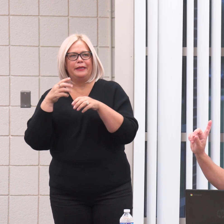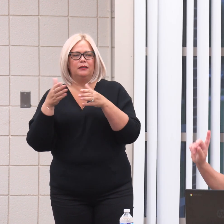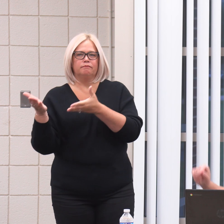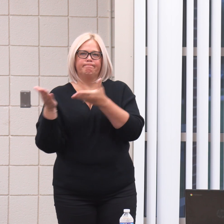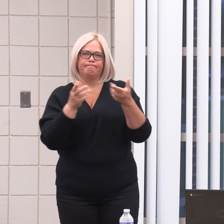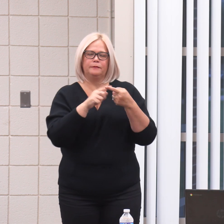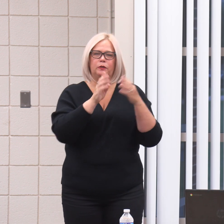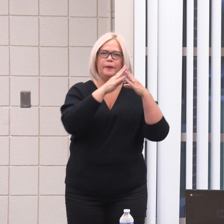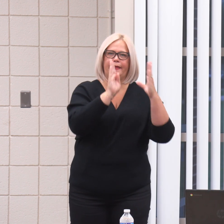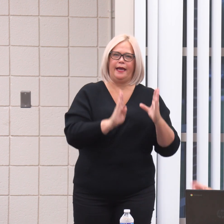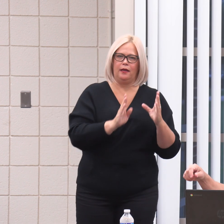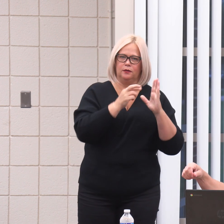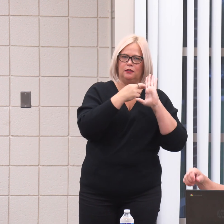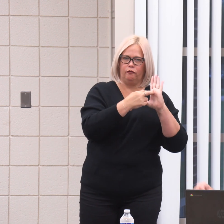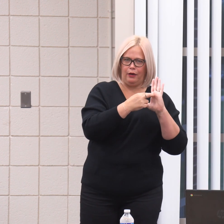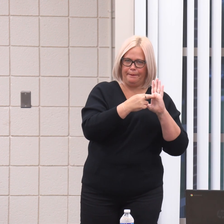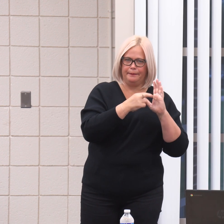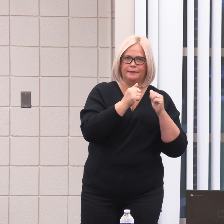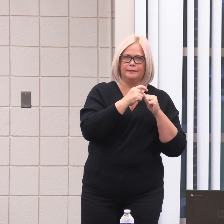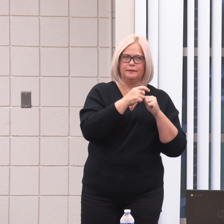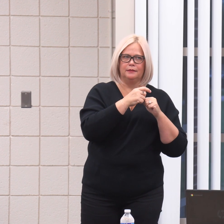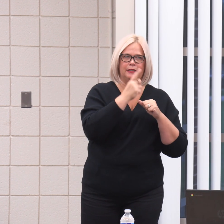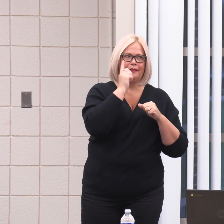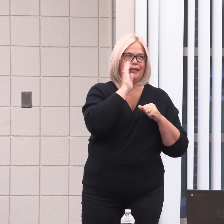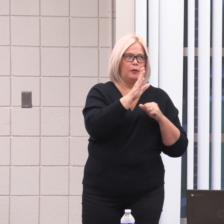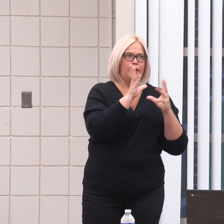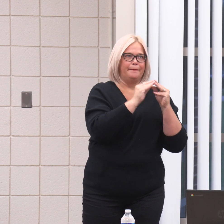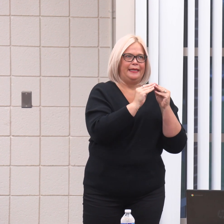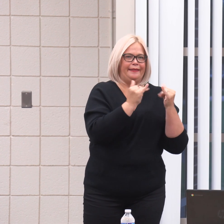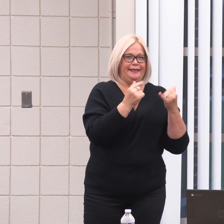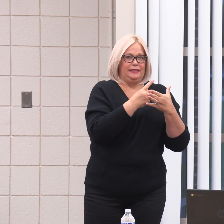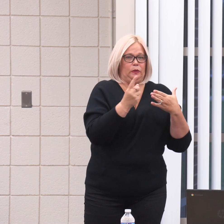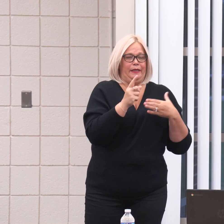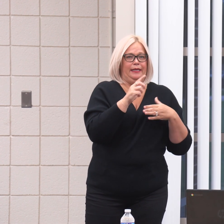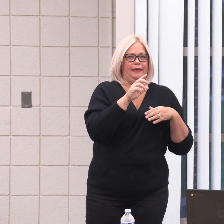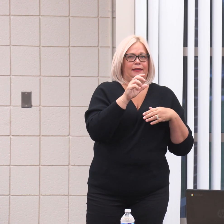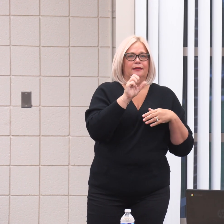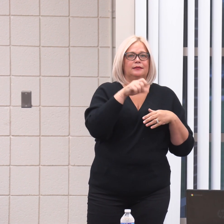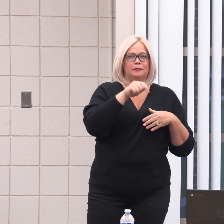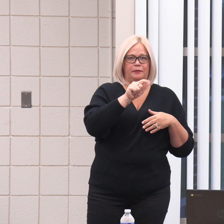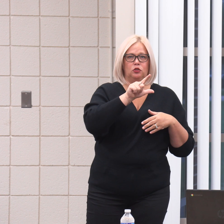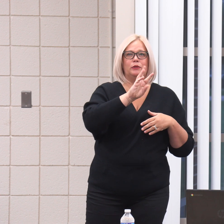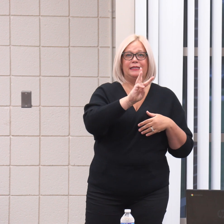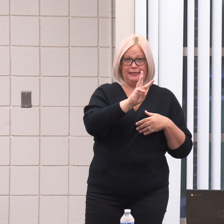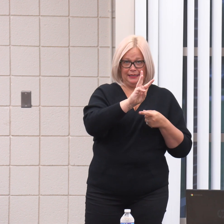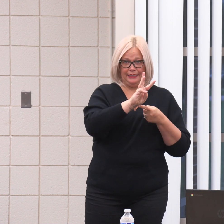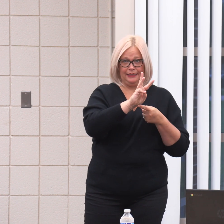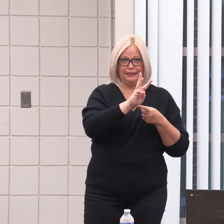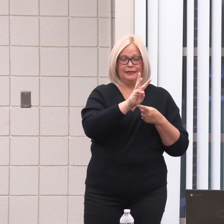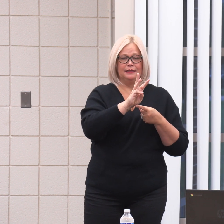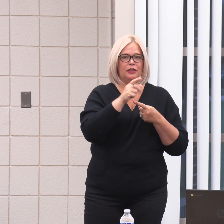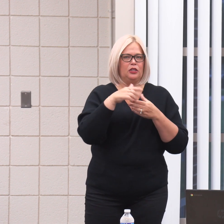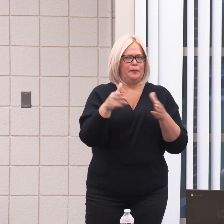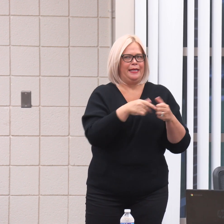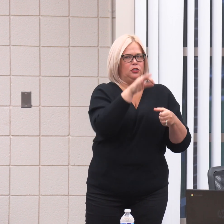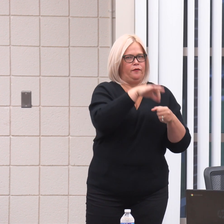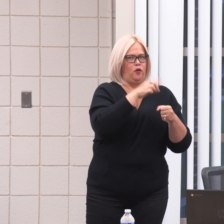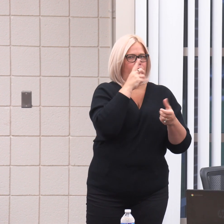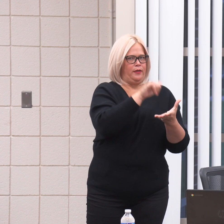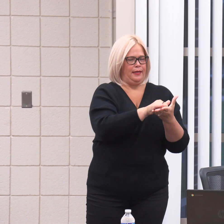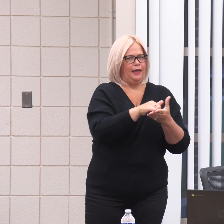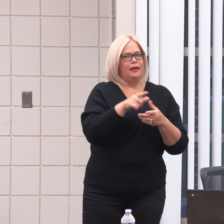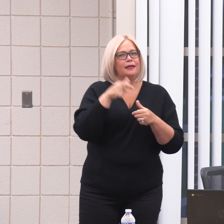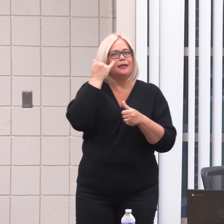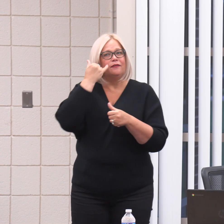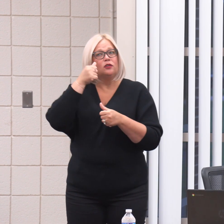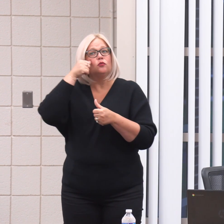House is meeting one day next, or this week, which is actually the 26th, and they're expected to take action on it. If you remember, back